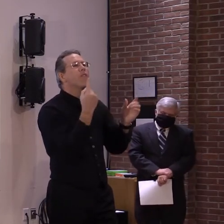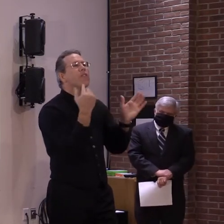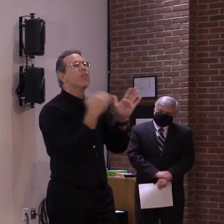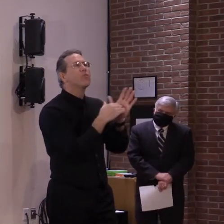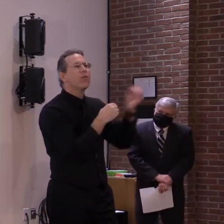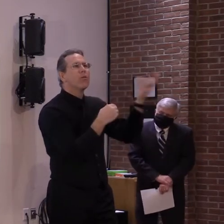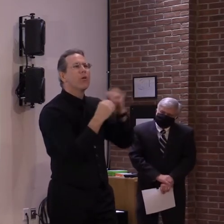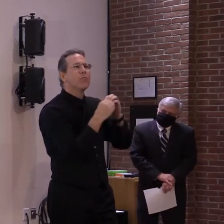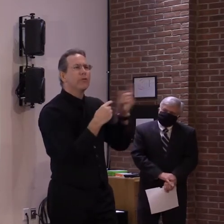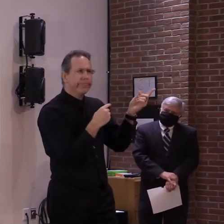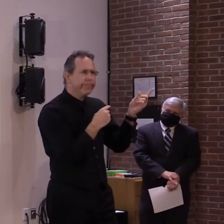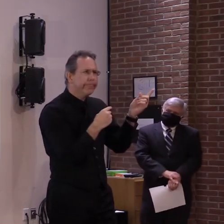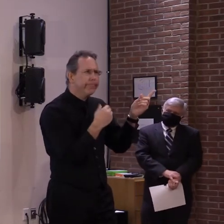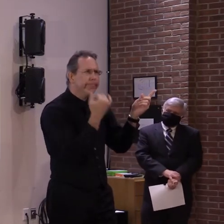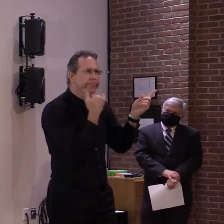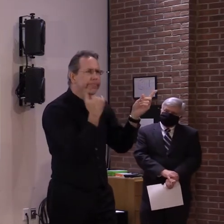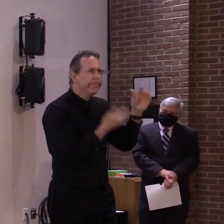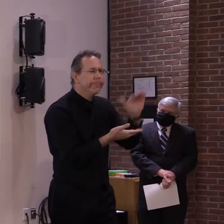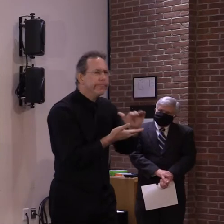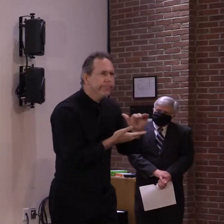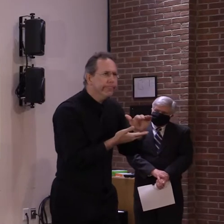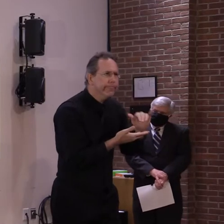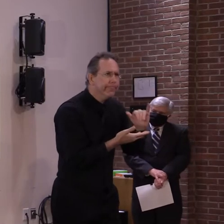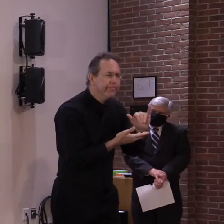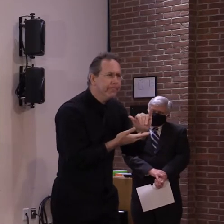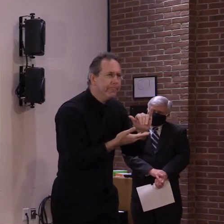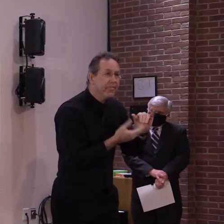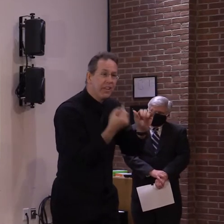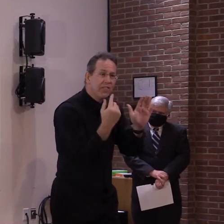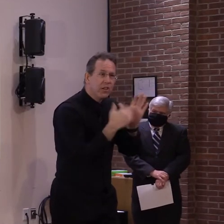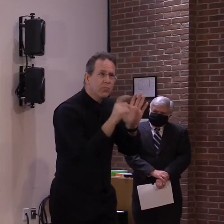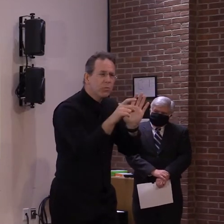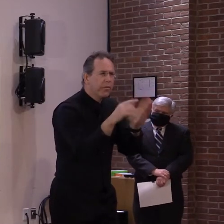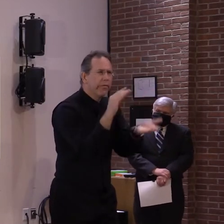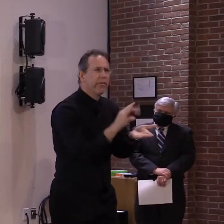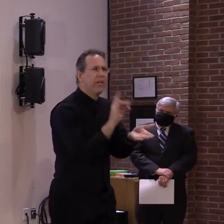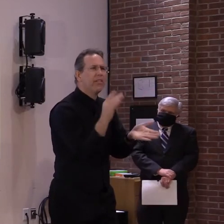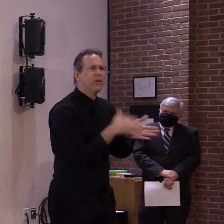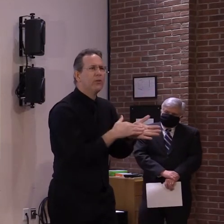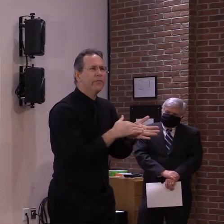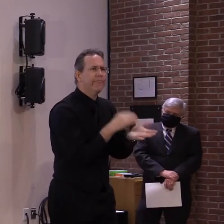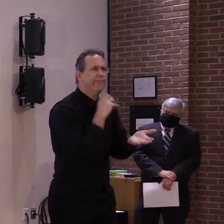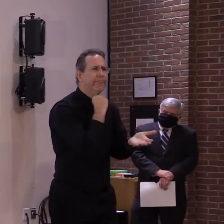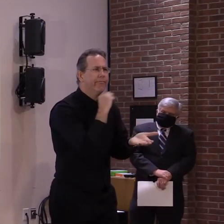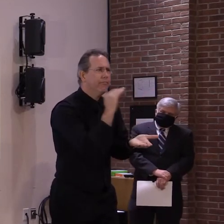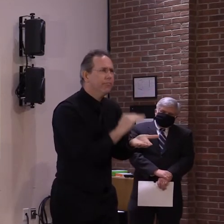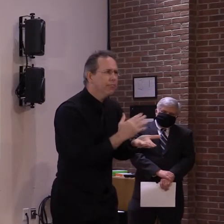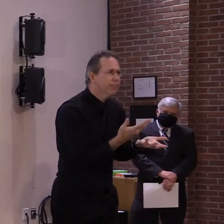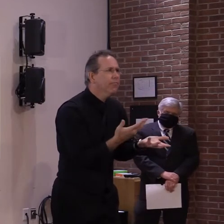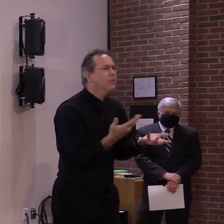we just are going to administer this and distribute this just as fast as we can get it in.